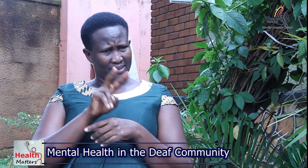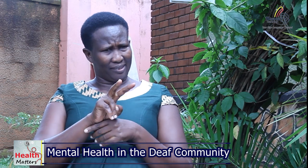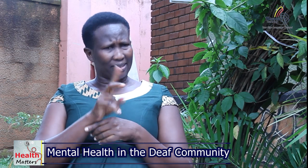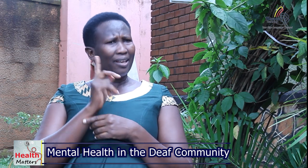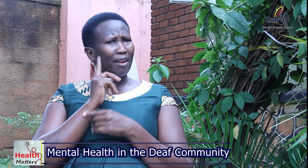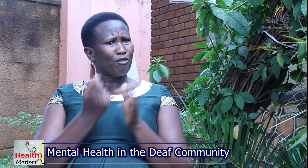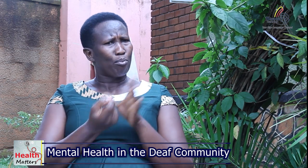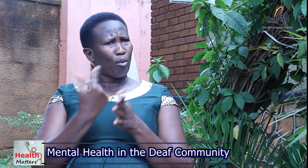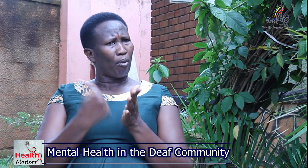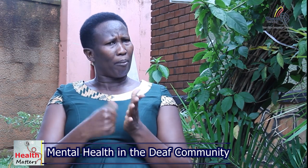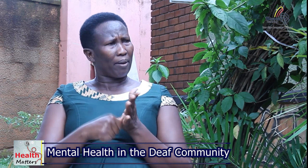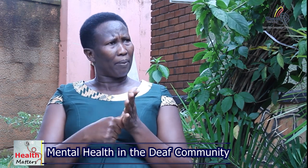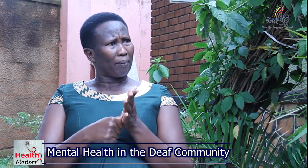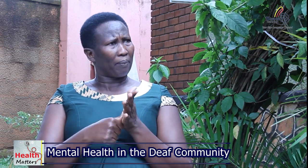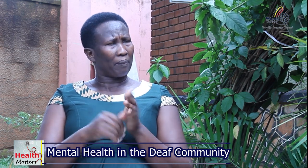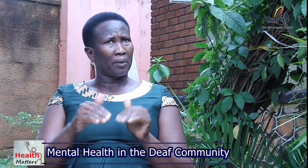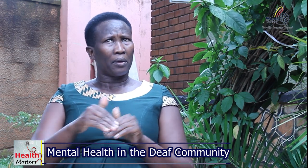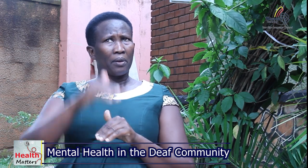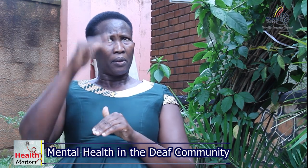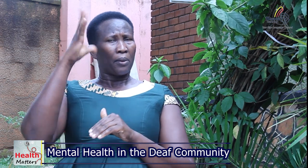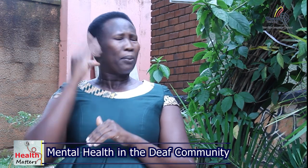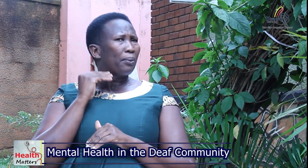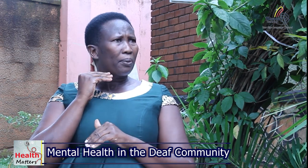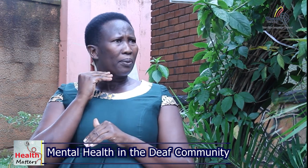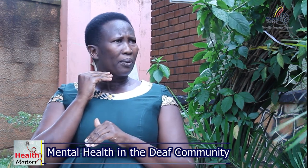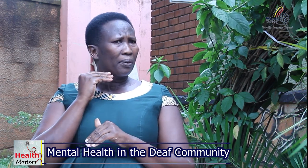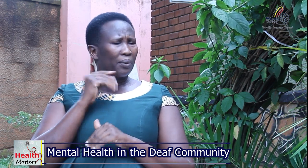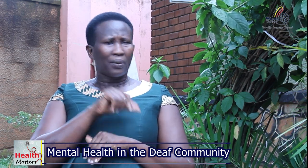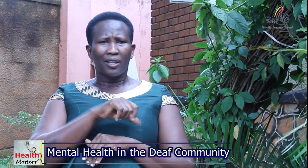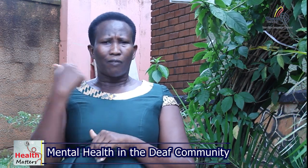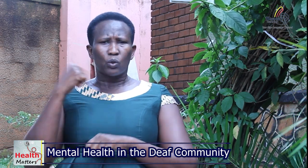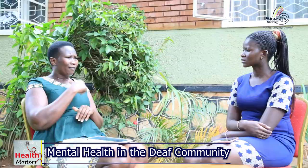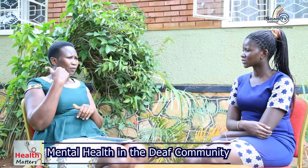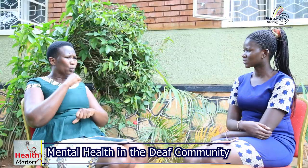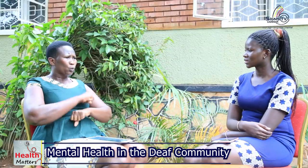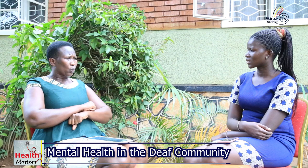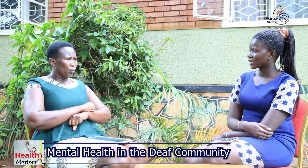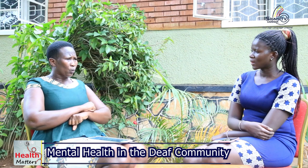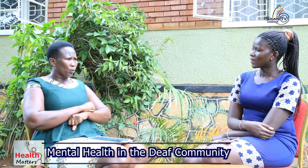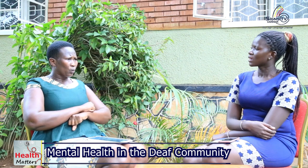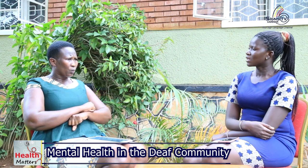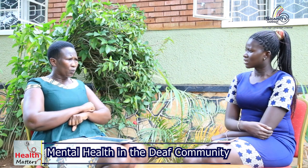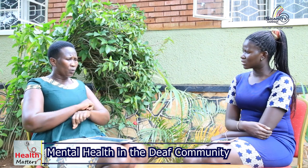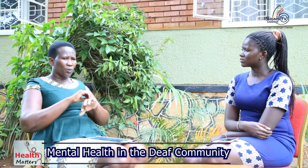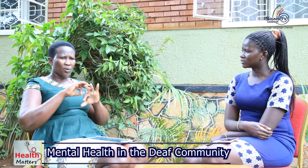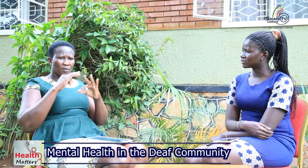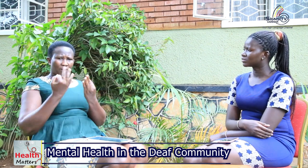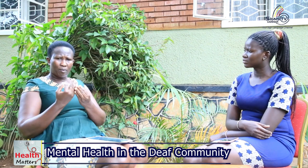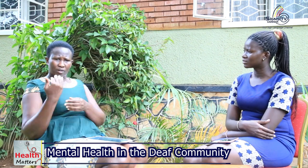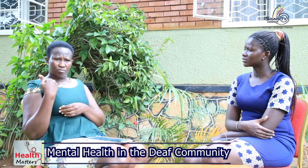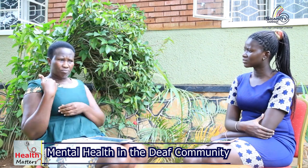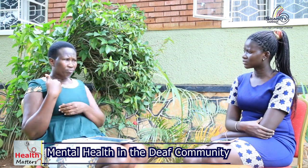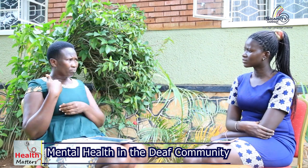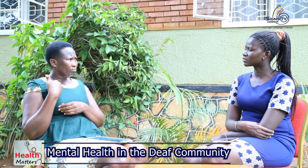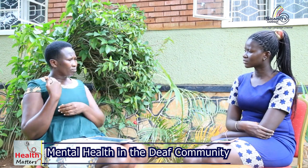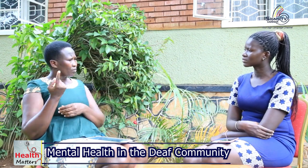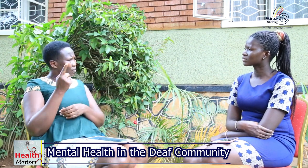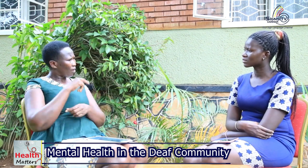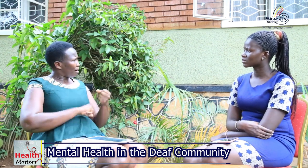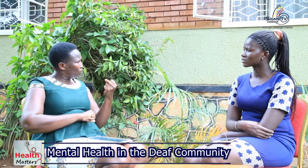many times when the deaf people get a challenge or when they definitely they they